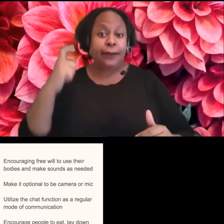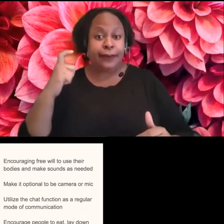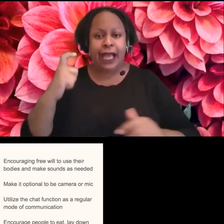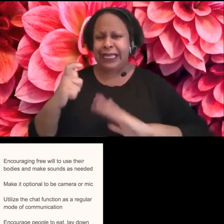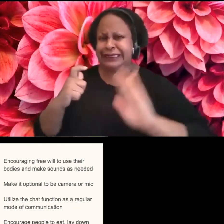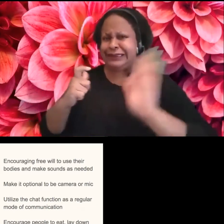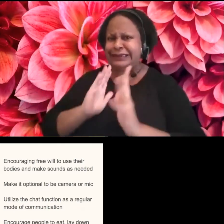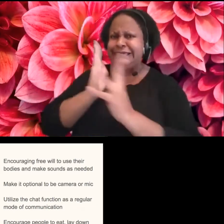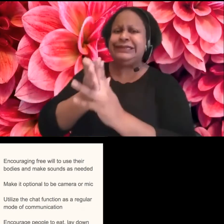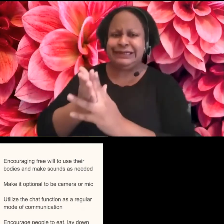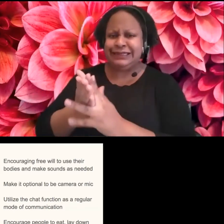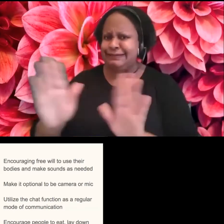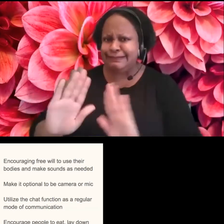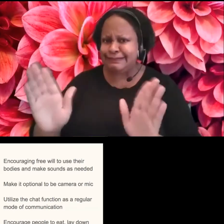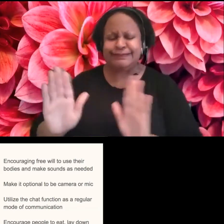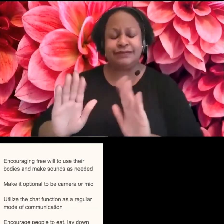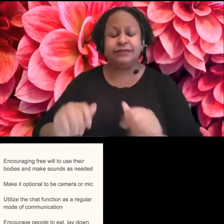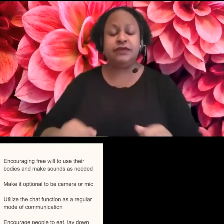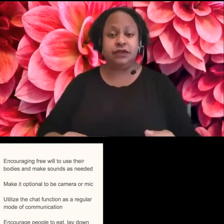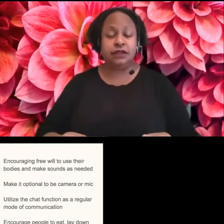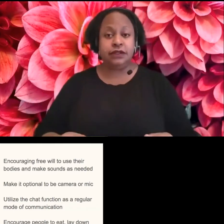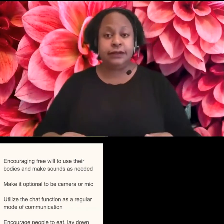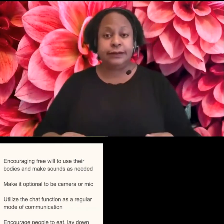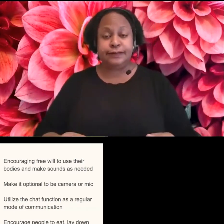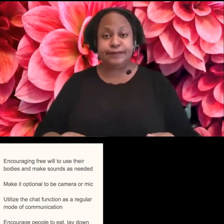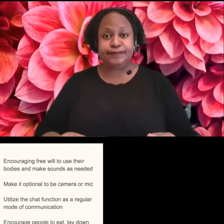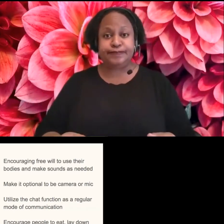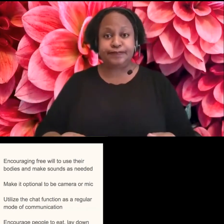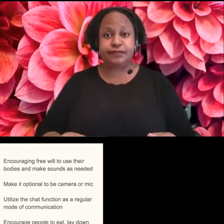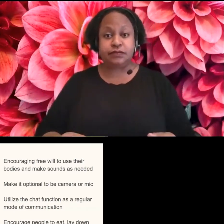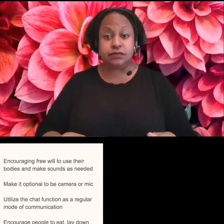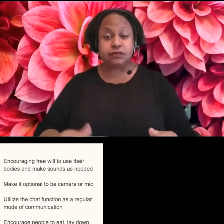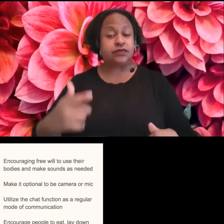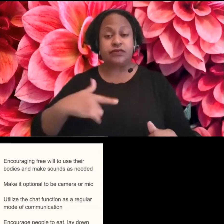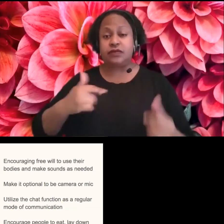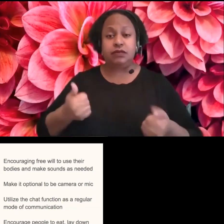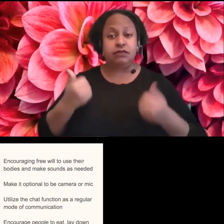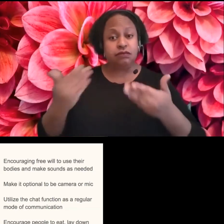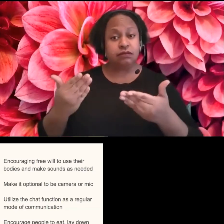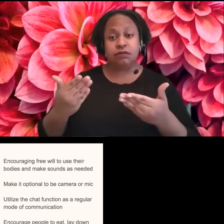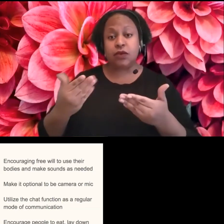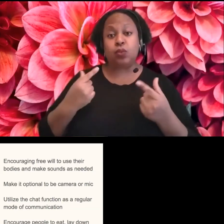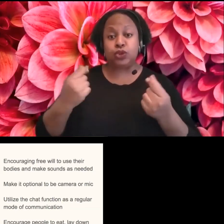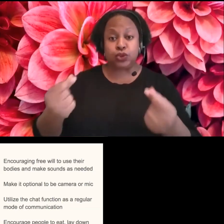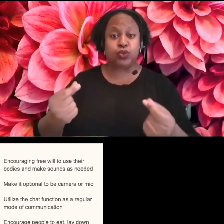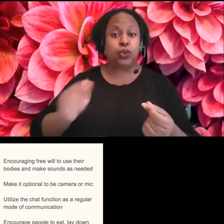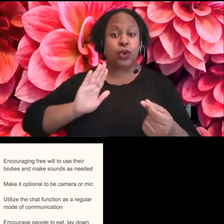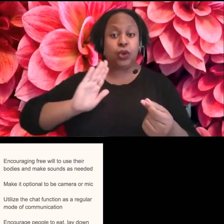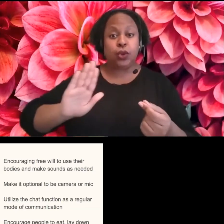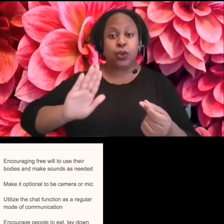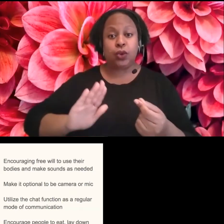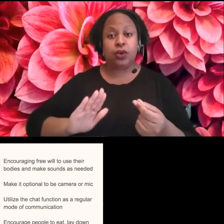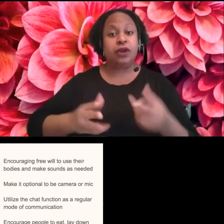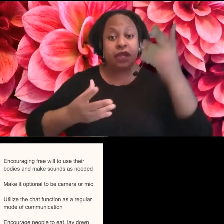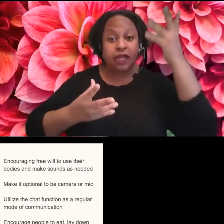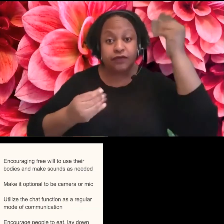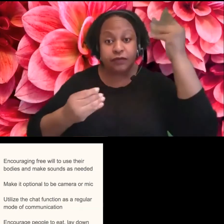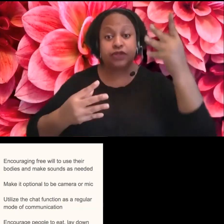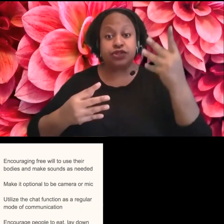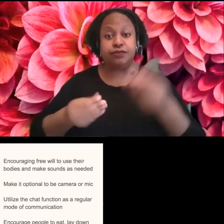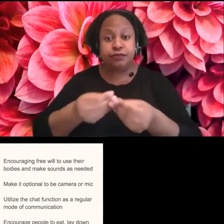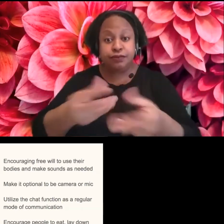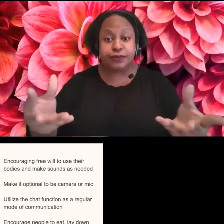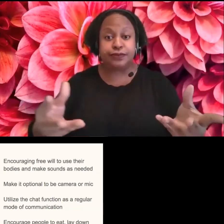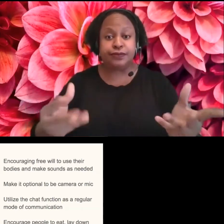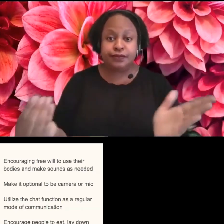totally point it out, but I, I do think for putting it in all of your, uh, literature, um, is a great step. I